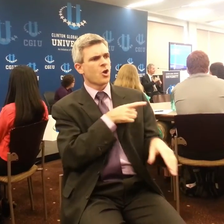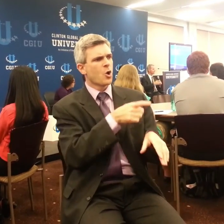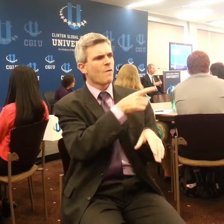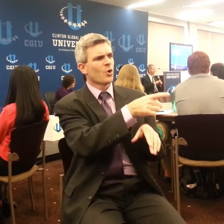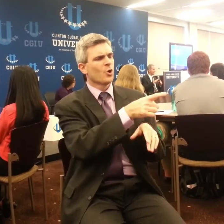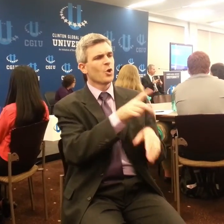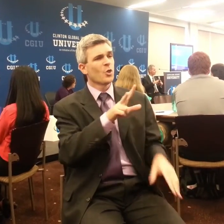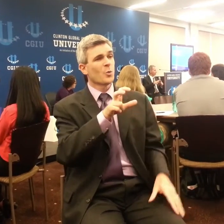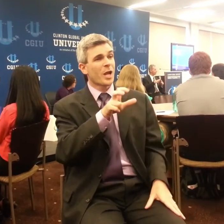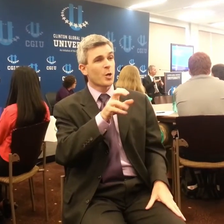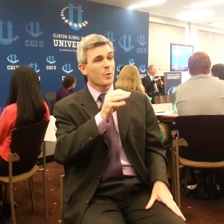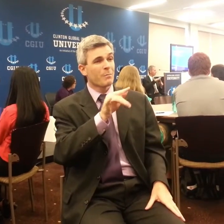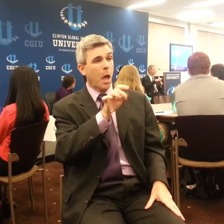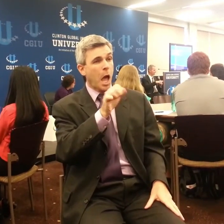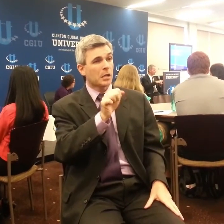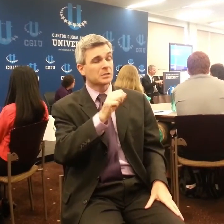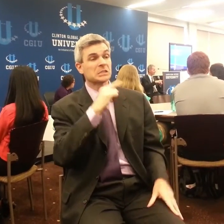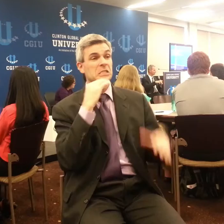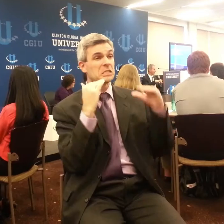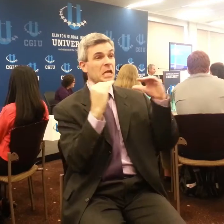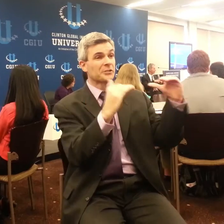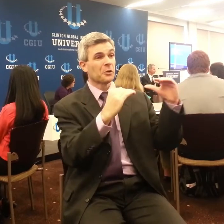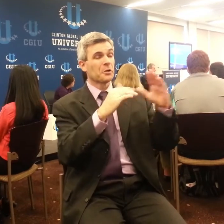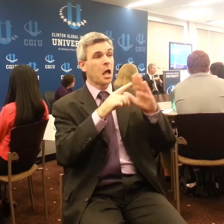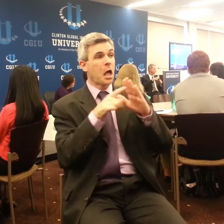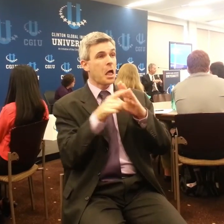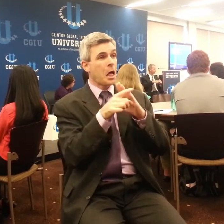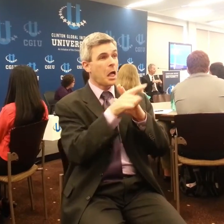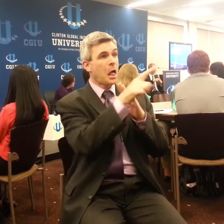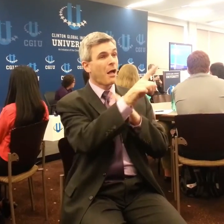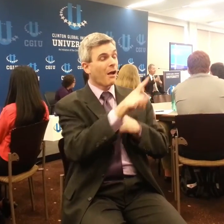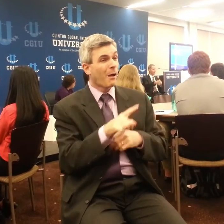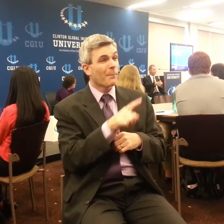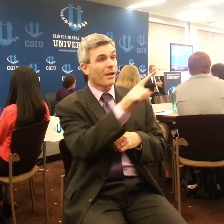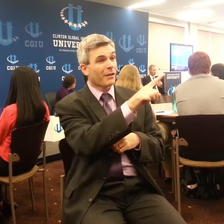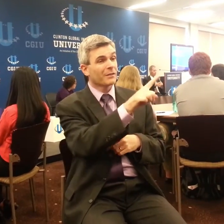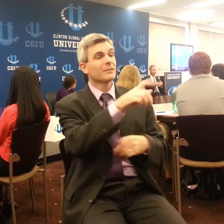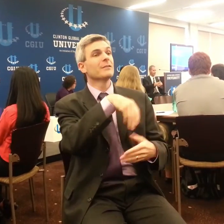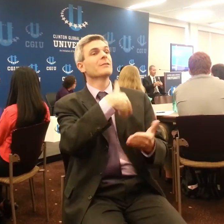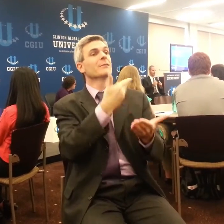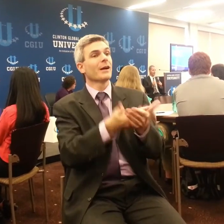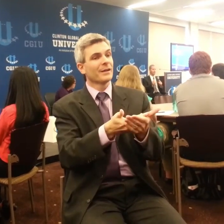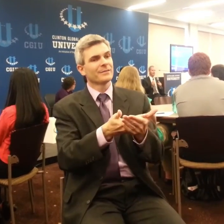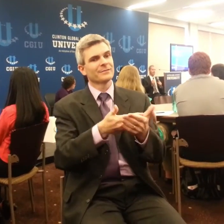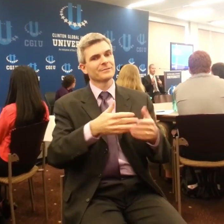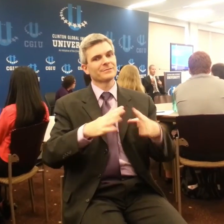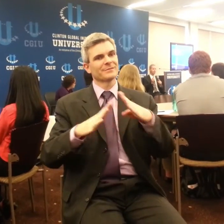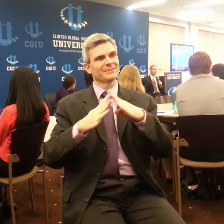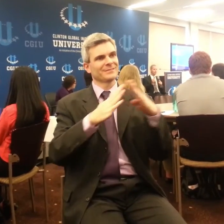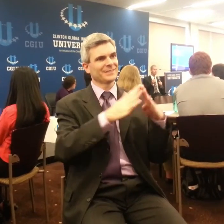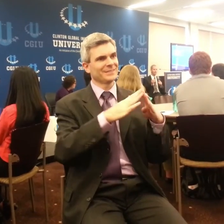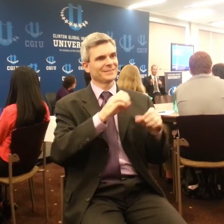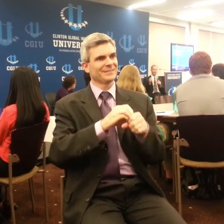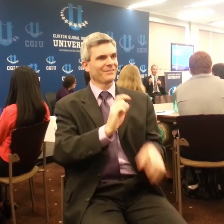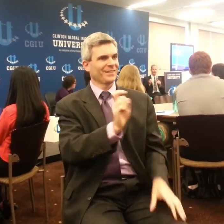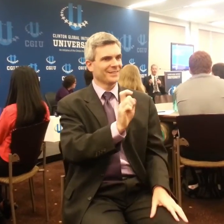to get to the major population centers in Phoenix and Tucson. If you were to design